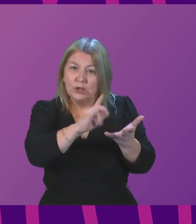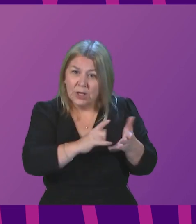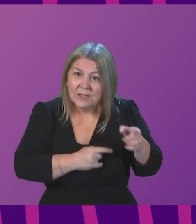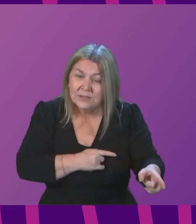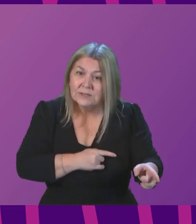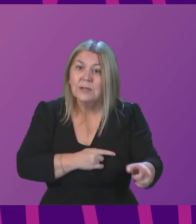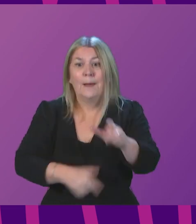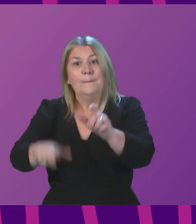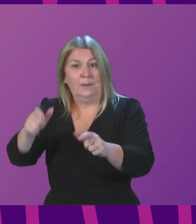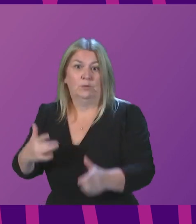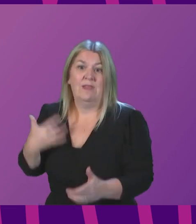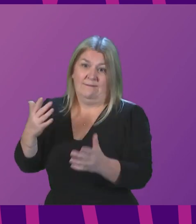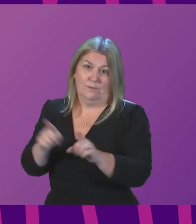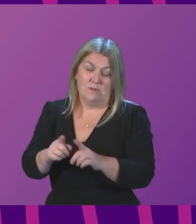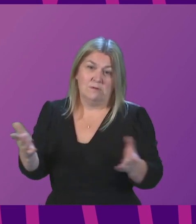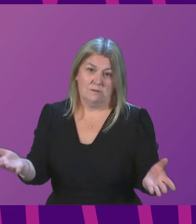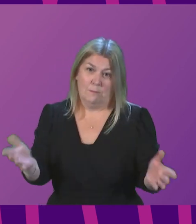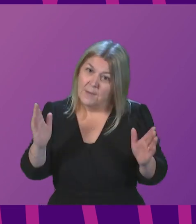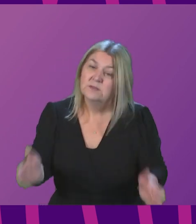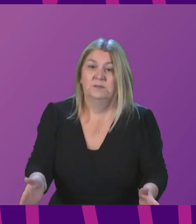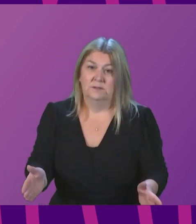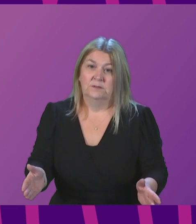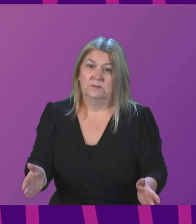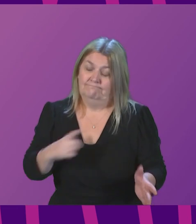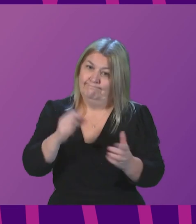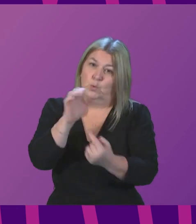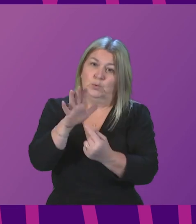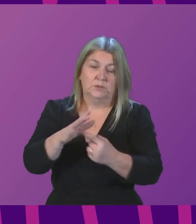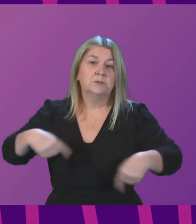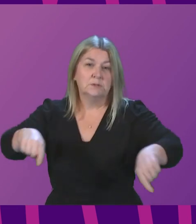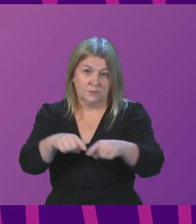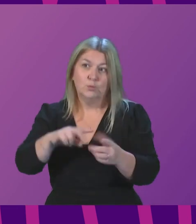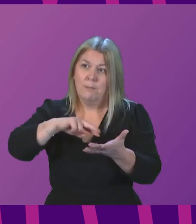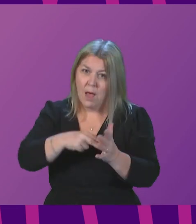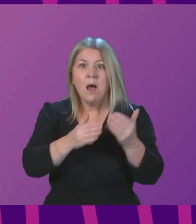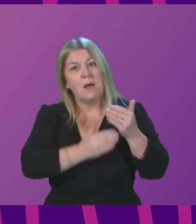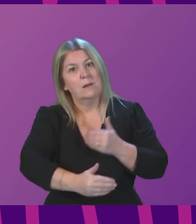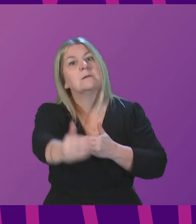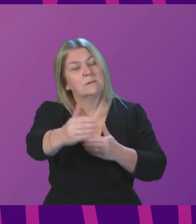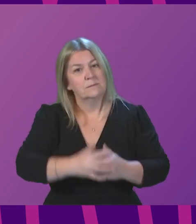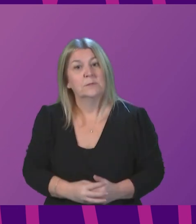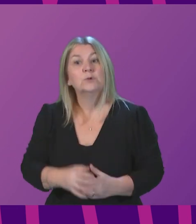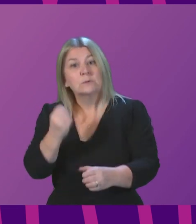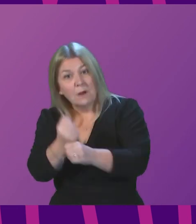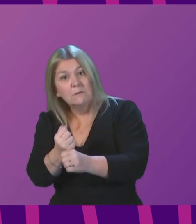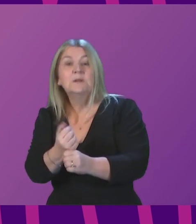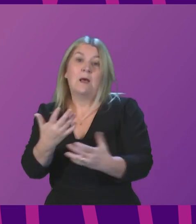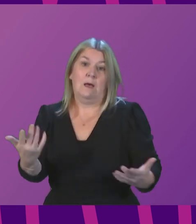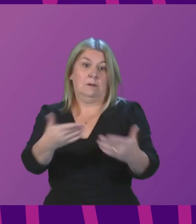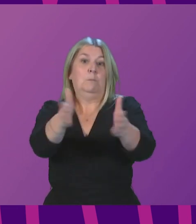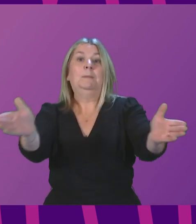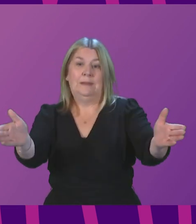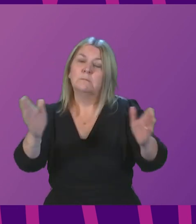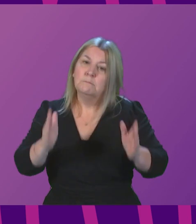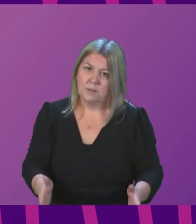uppermost in our minds, and it must drive our actions. All of us, governments and citizens, must do what is required.